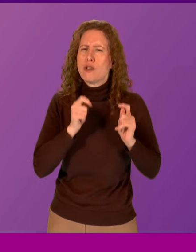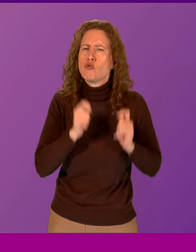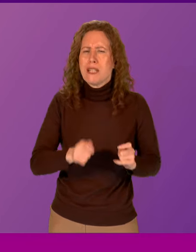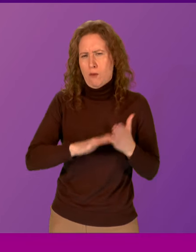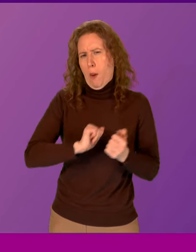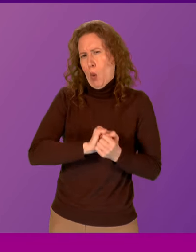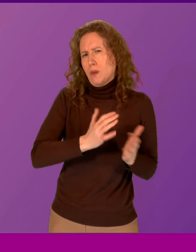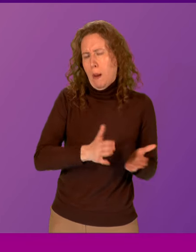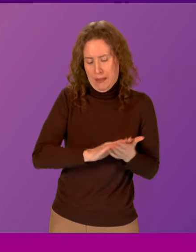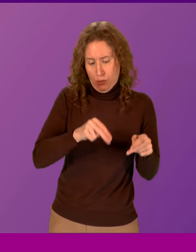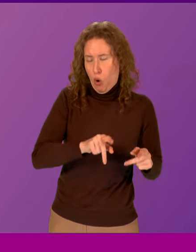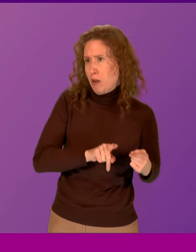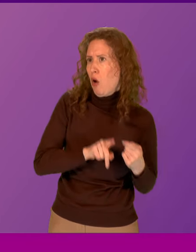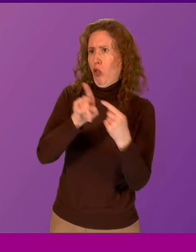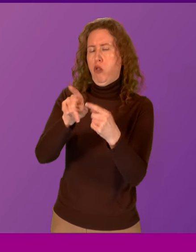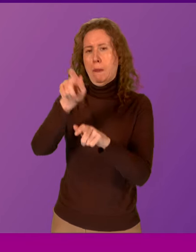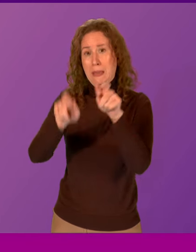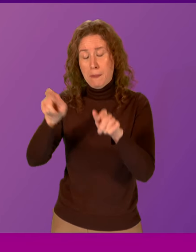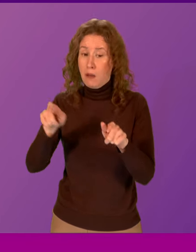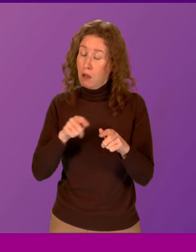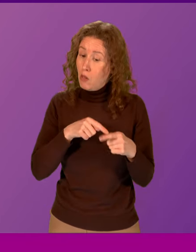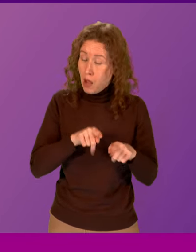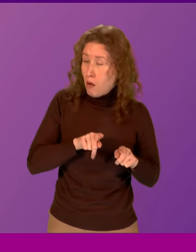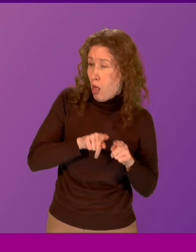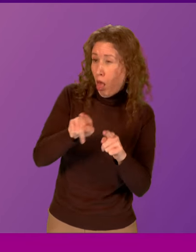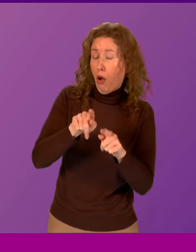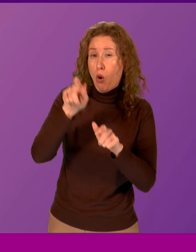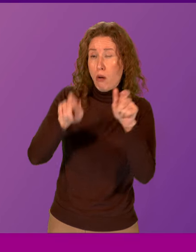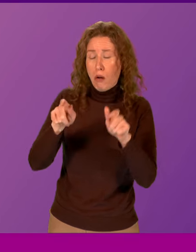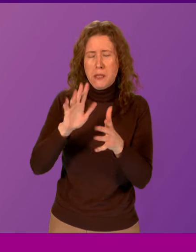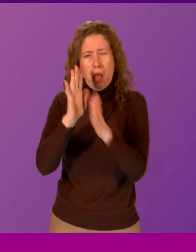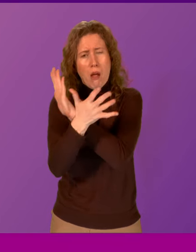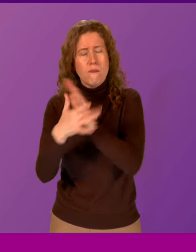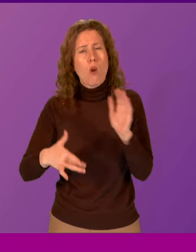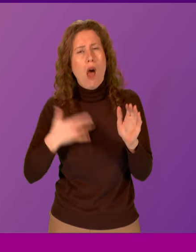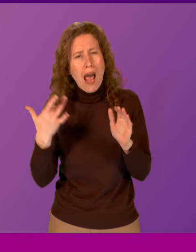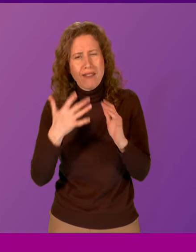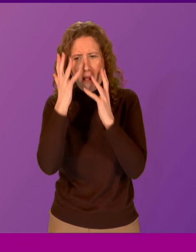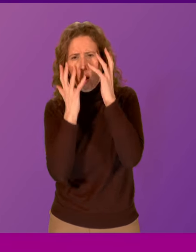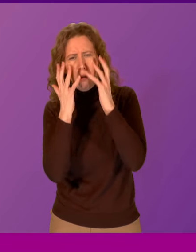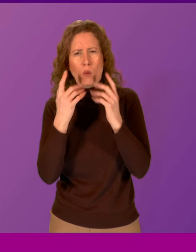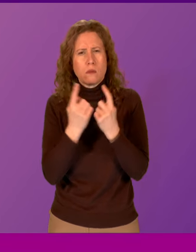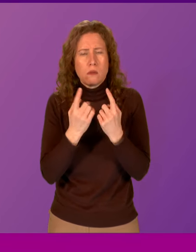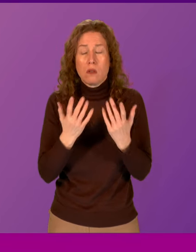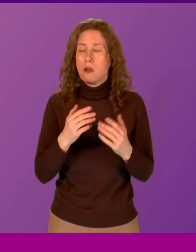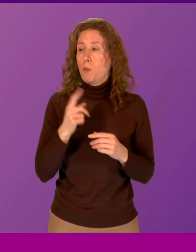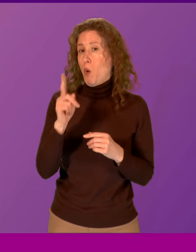Many of the injuries people sustained disfigured them for life. Kirstein Hobson is a postwoman in Oban. In December,